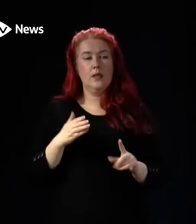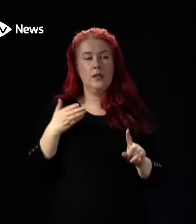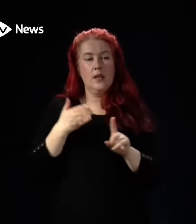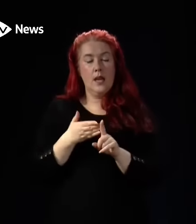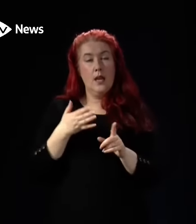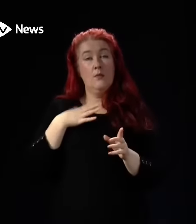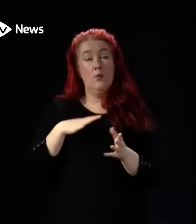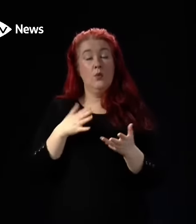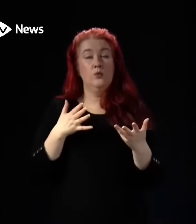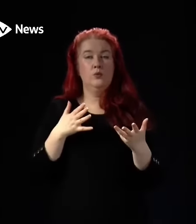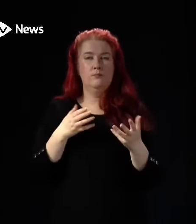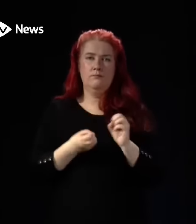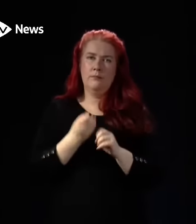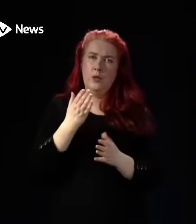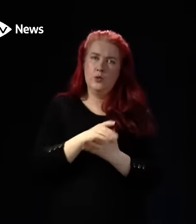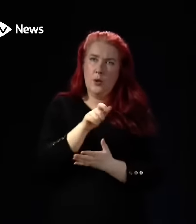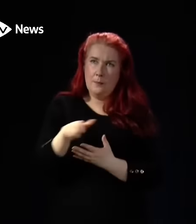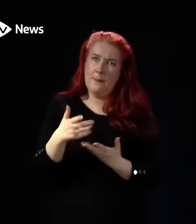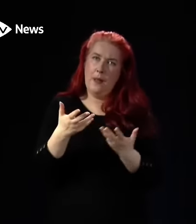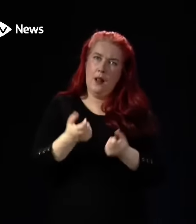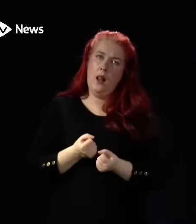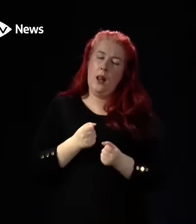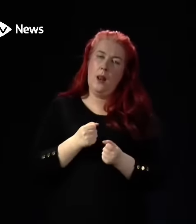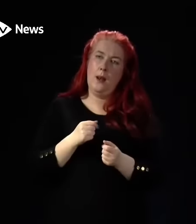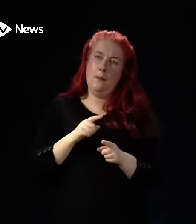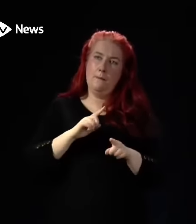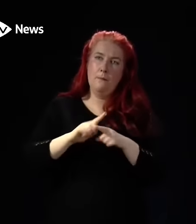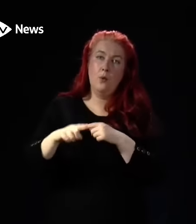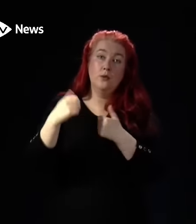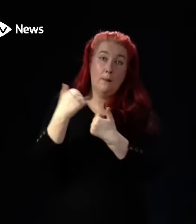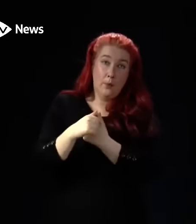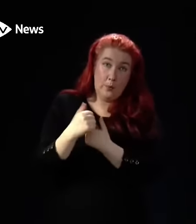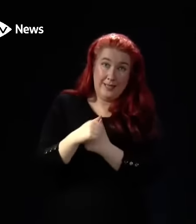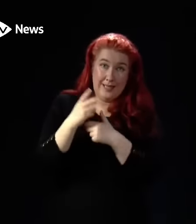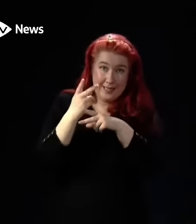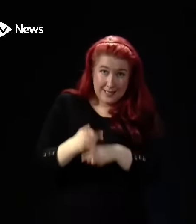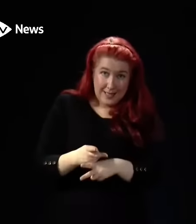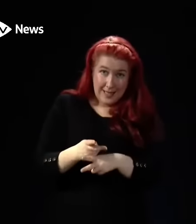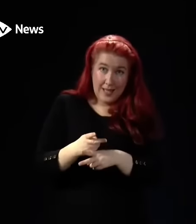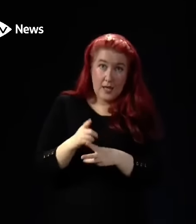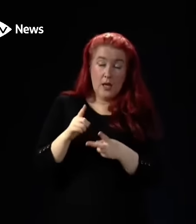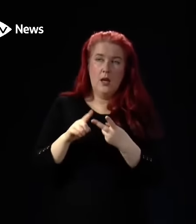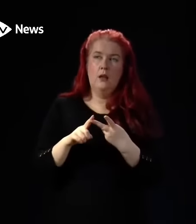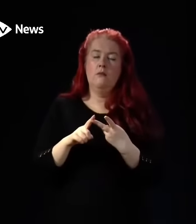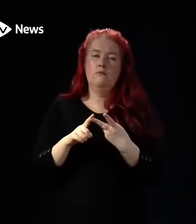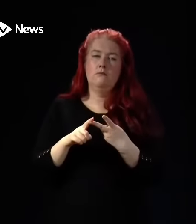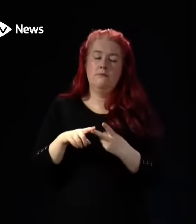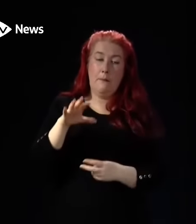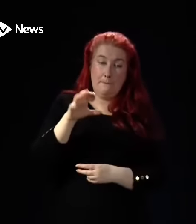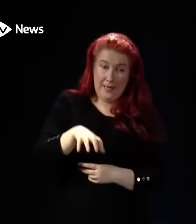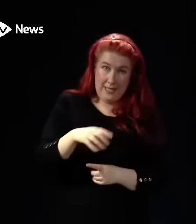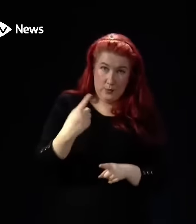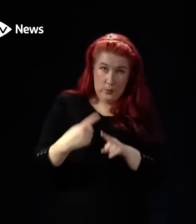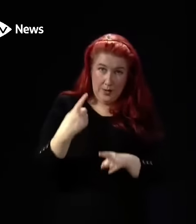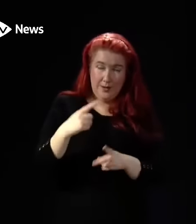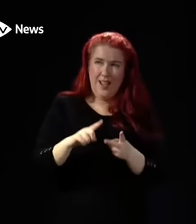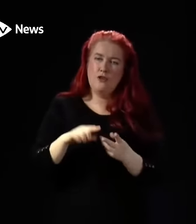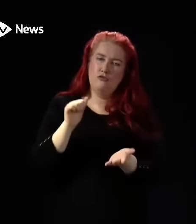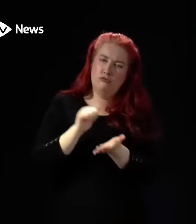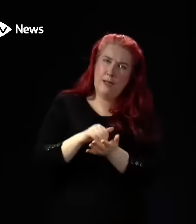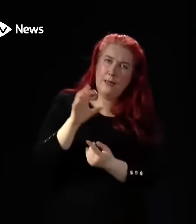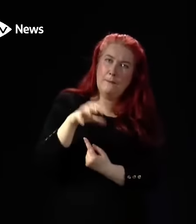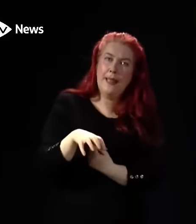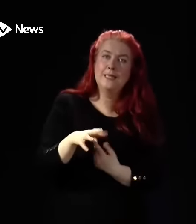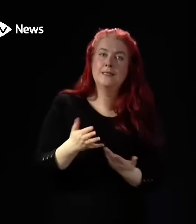get the most appropriate care at the place that is quick enough and the right place. So